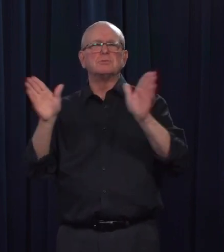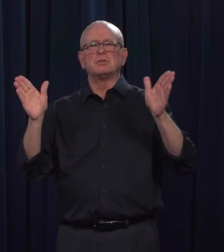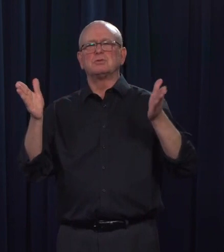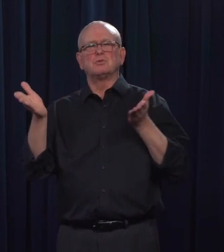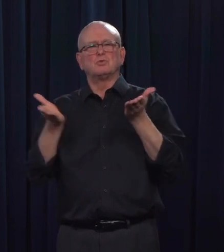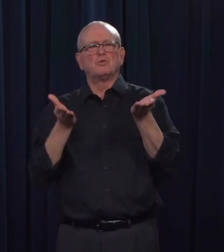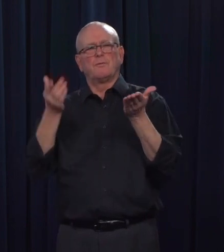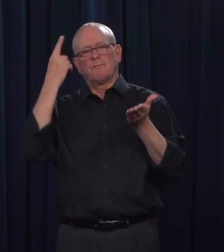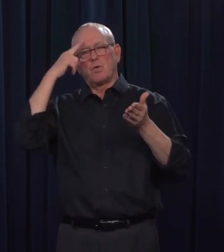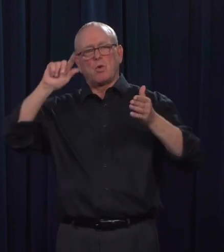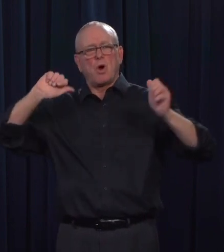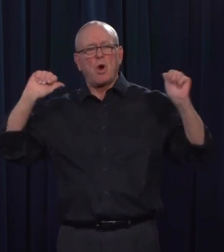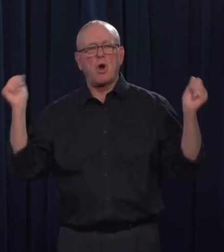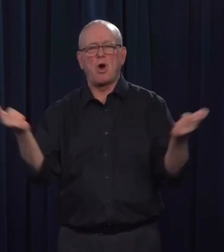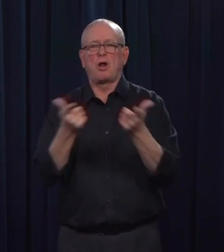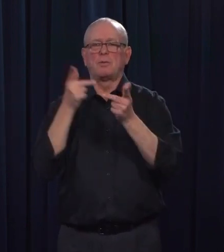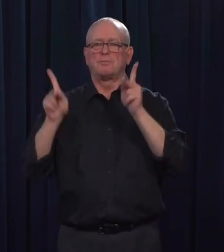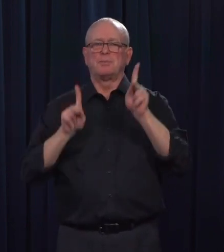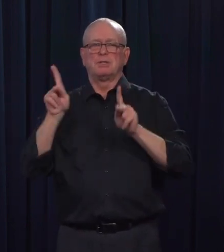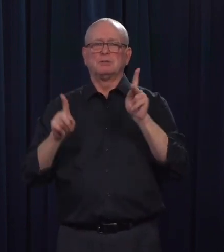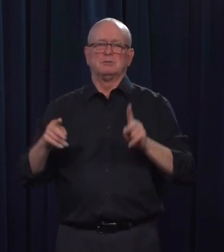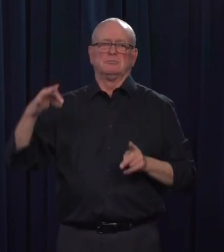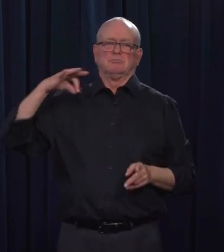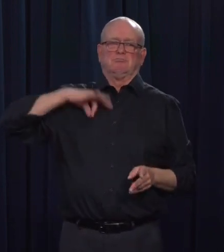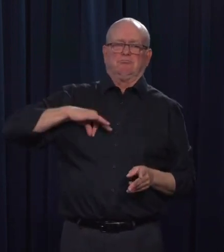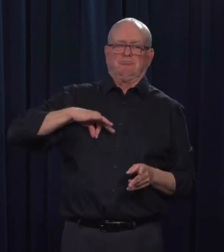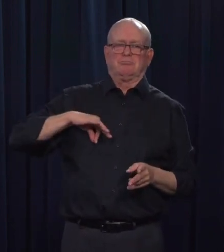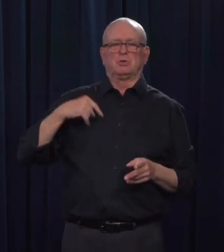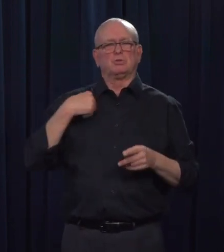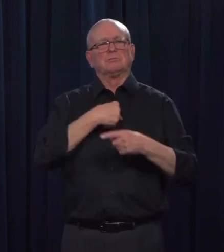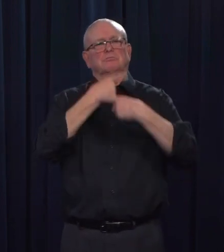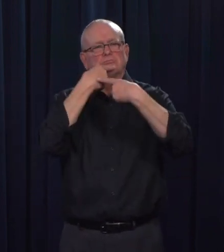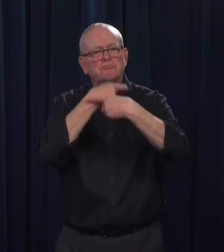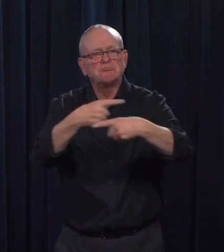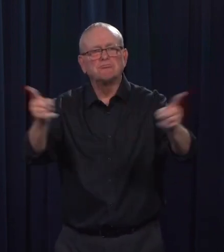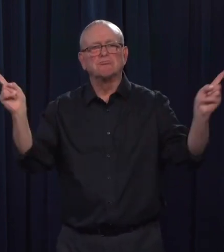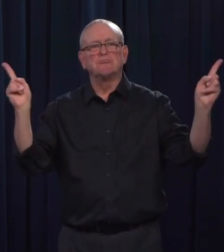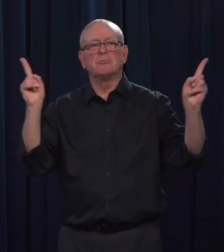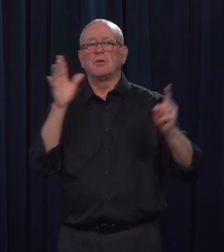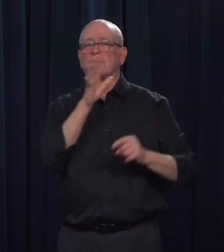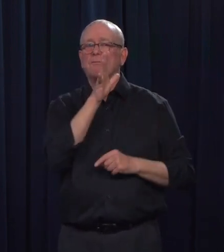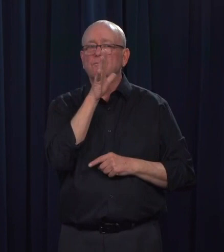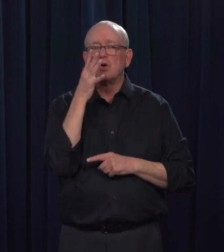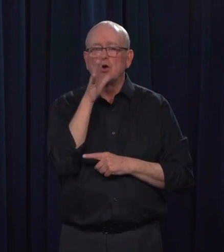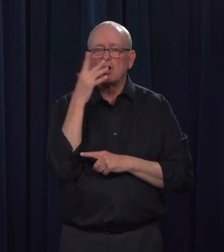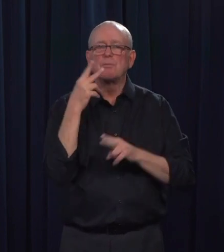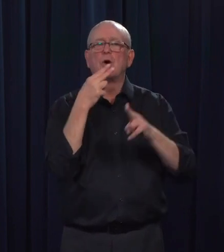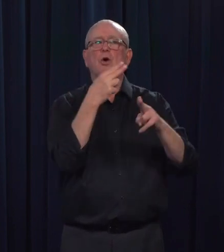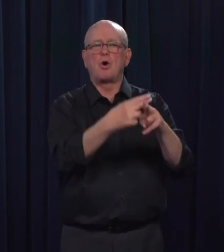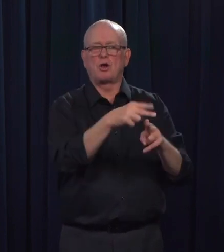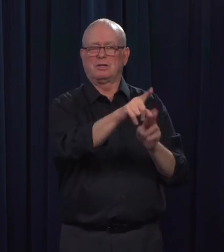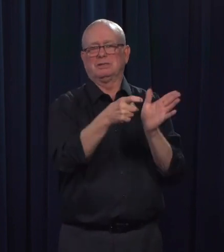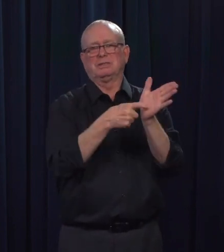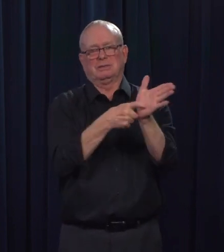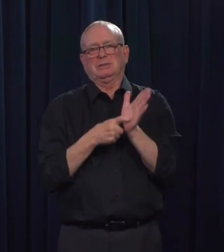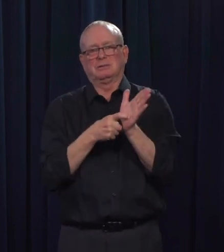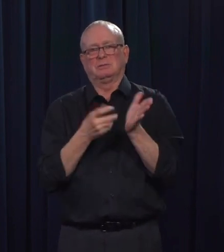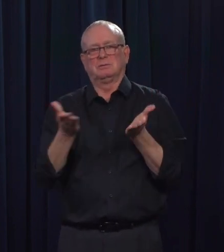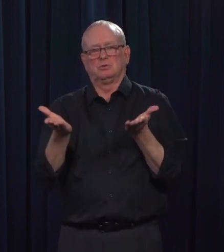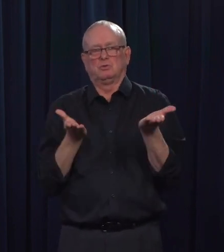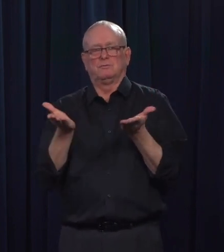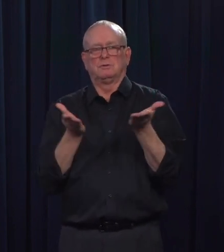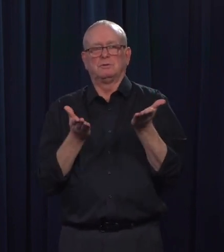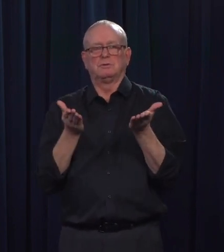amplifies the need of, of its importance. But again, it's, it's not a indentured servitude where they're going to have to